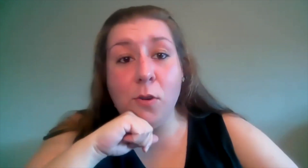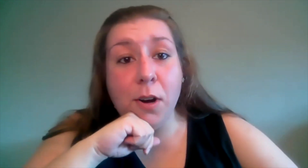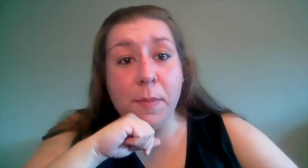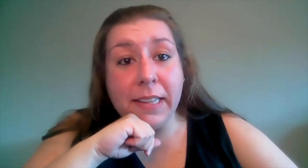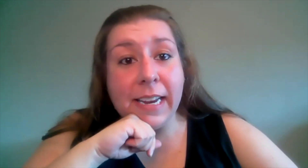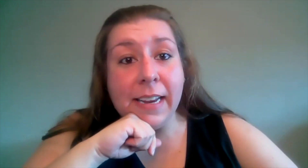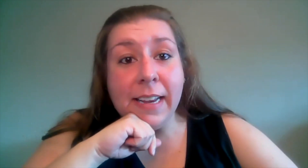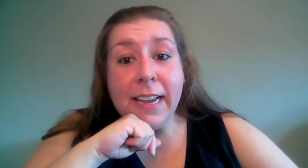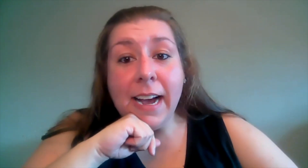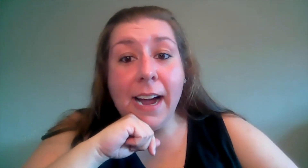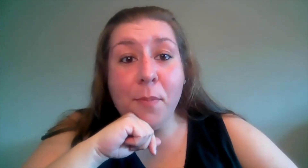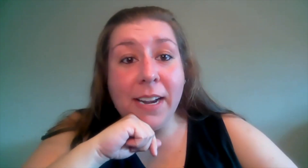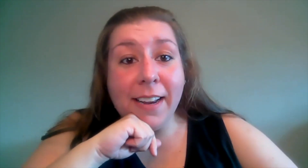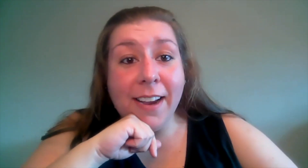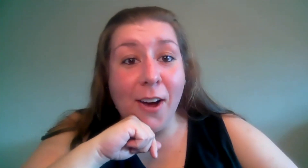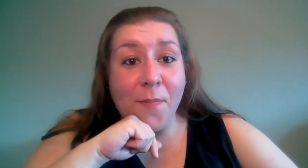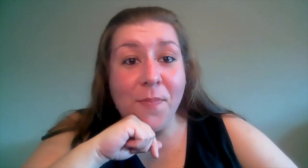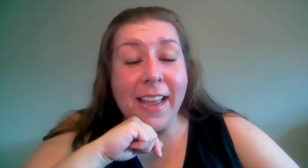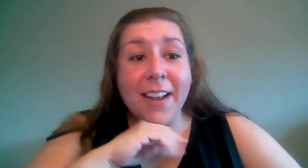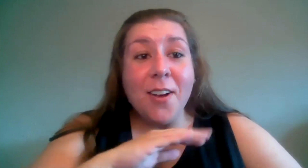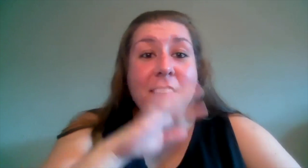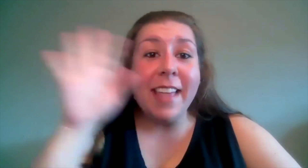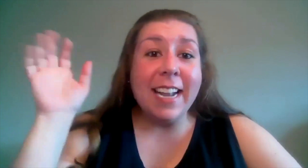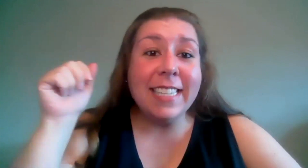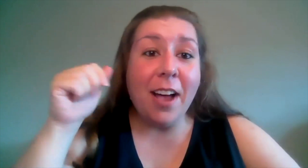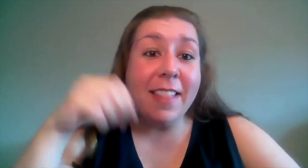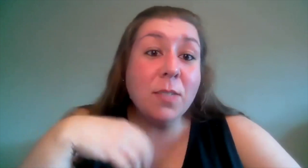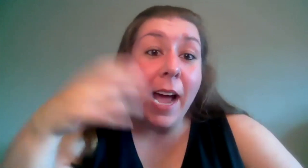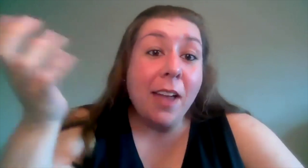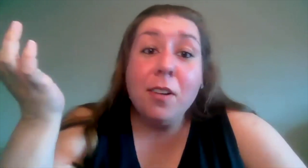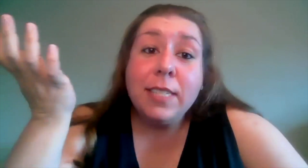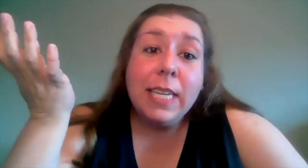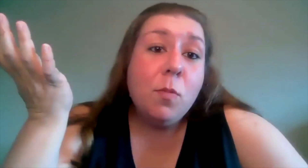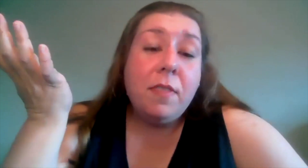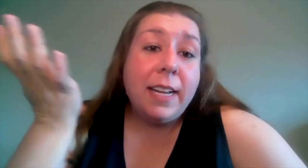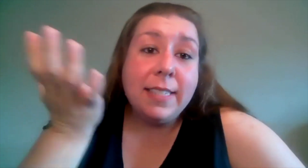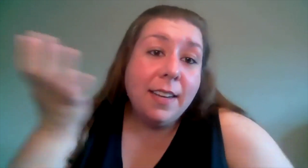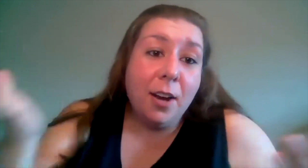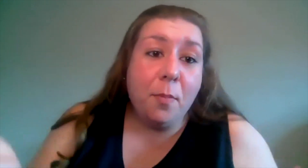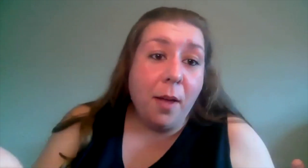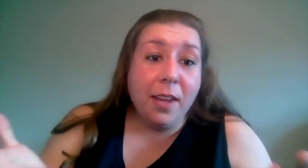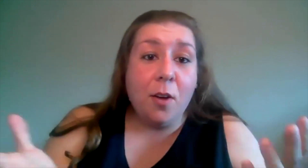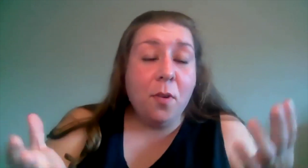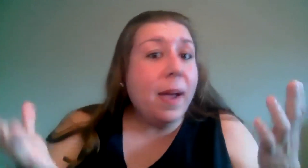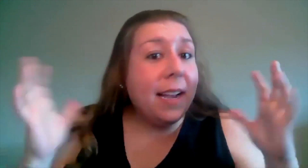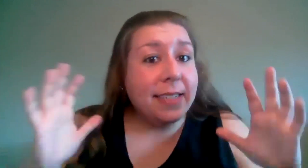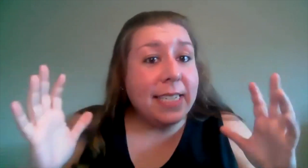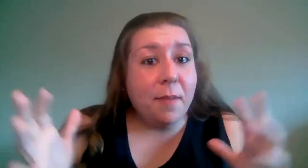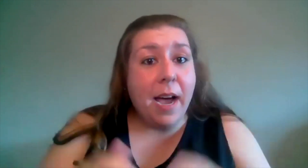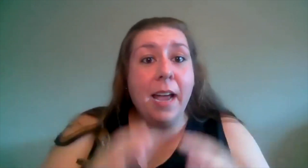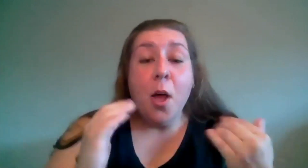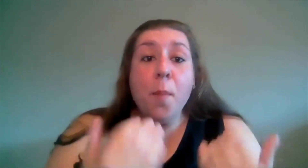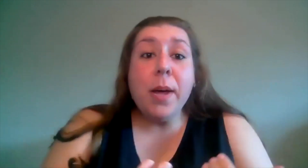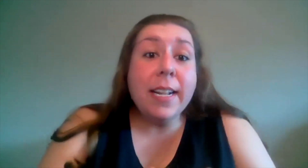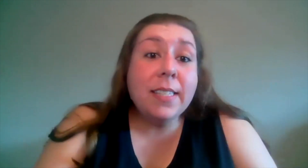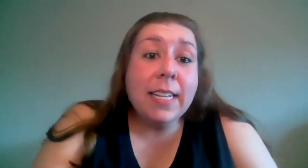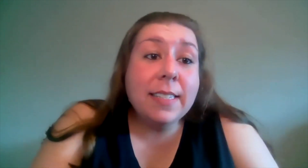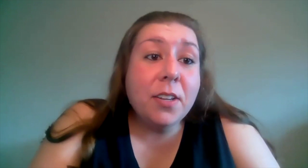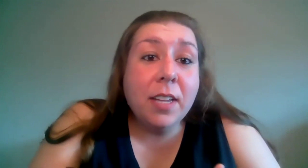normally i'm ready to go and i know that that is how and that's why i don't go see movies you're probably going rebecca tmi but it's it's literally